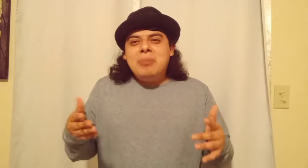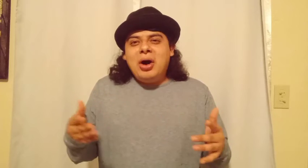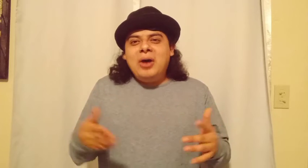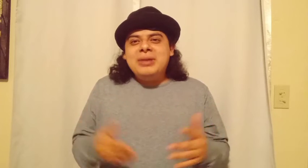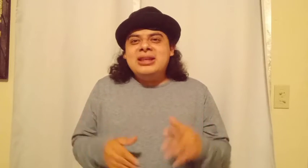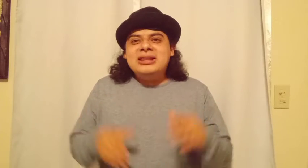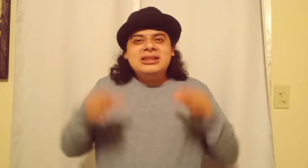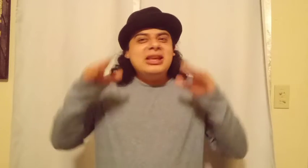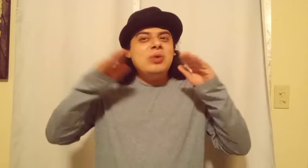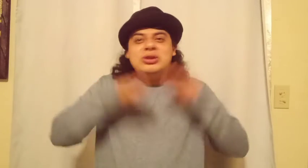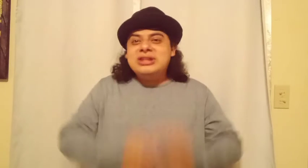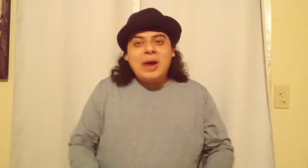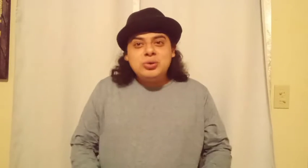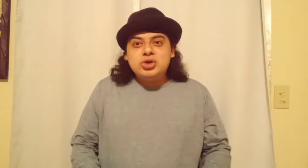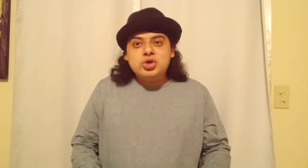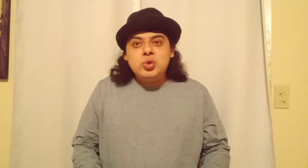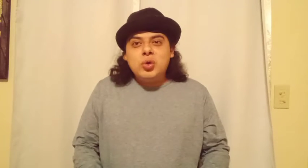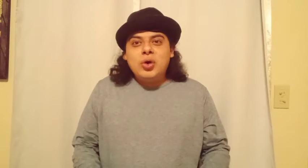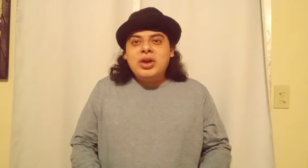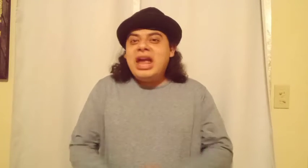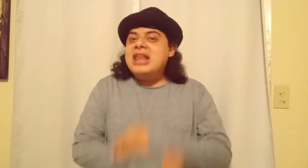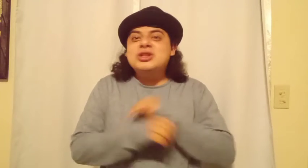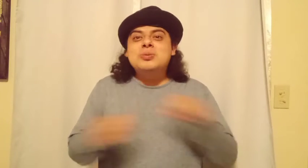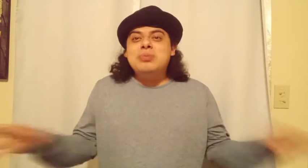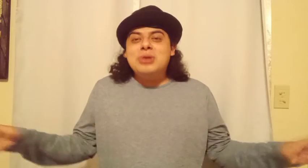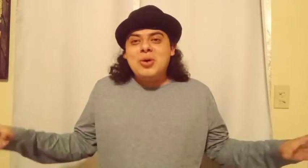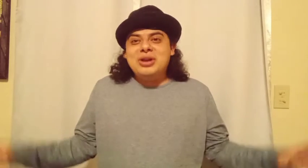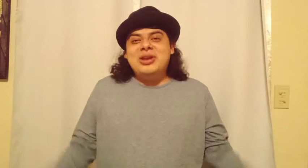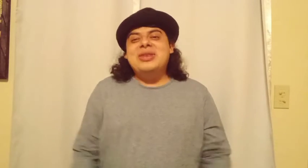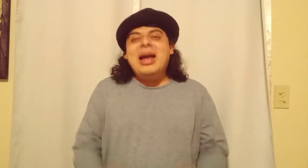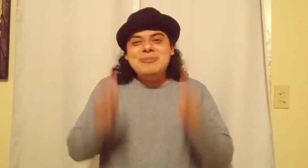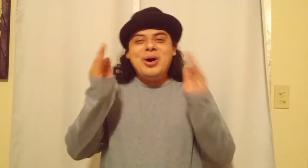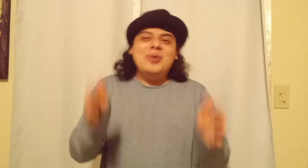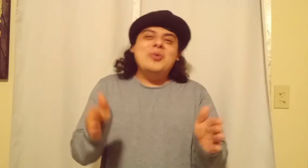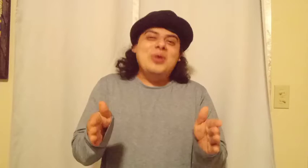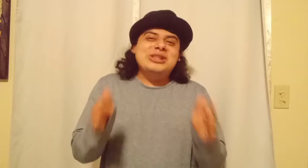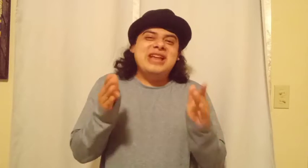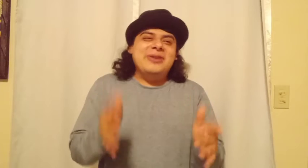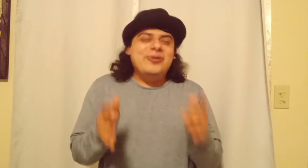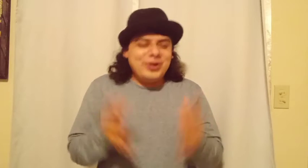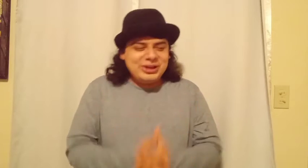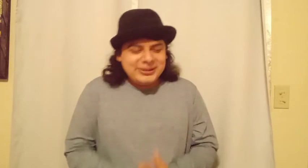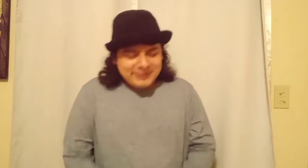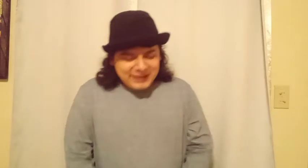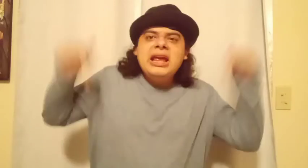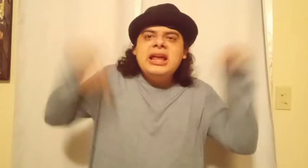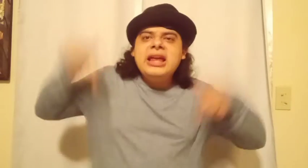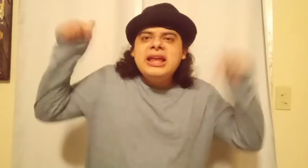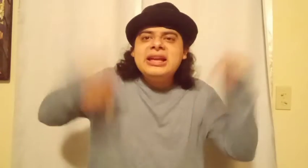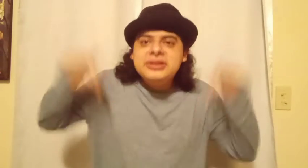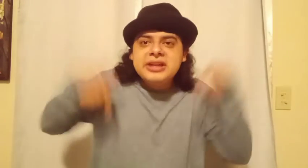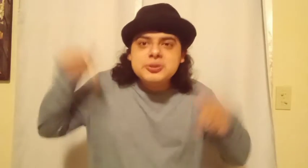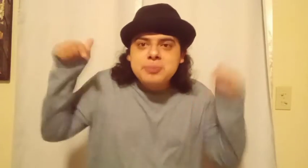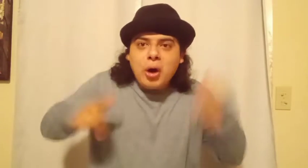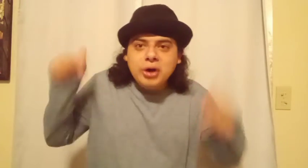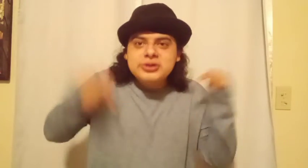bomb. And it went down to the sewer and exploded. Now, that part was kind of funny. In this part,